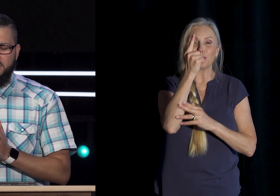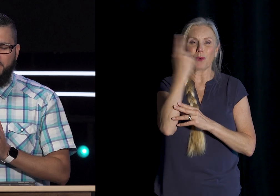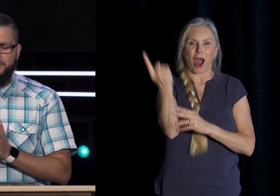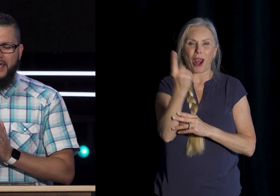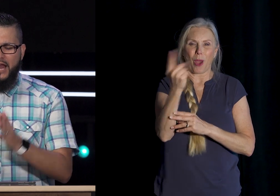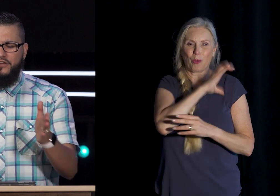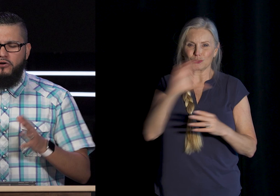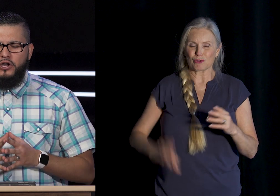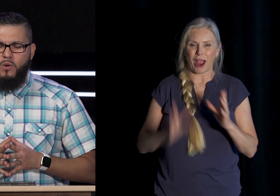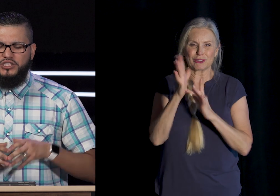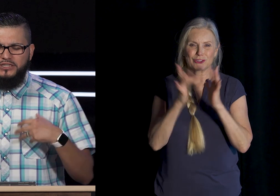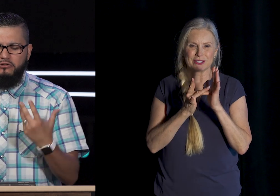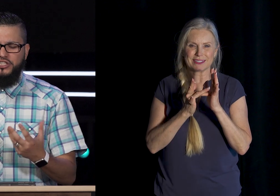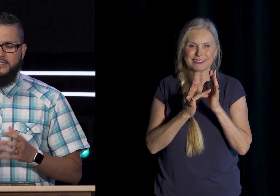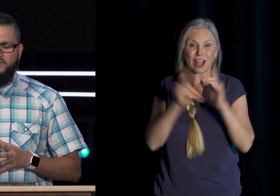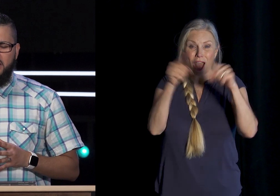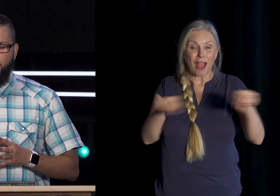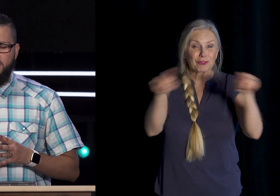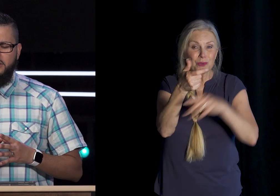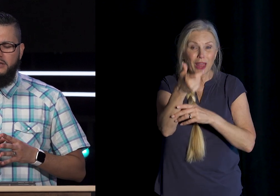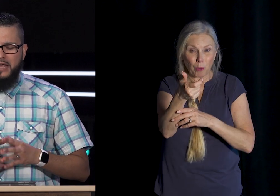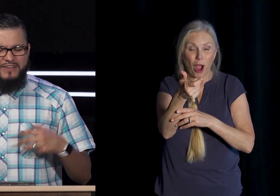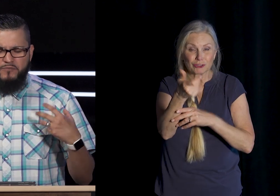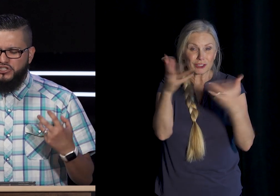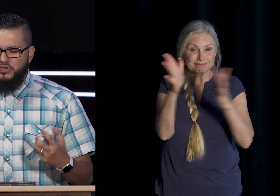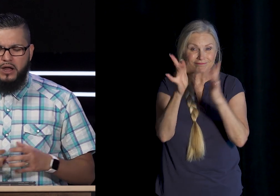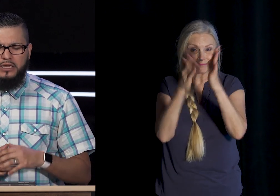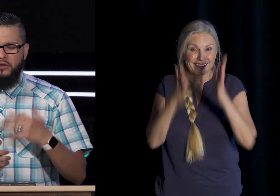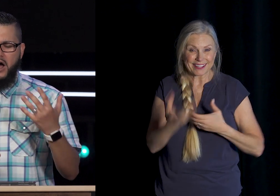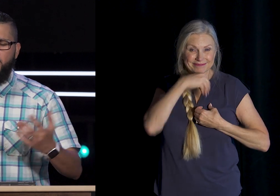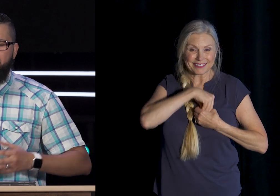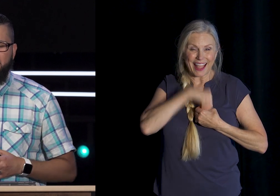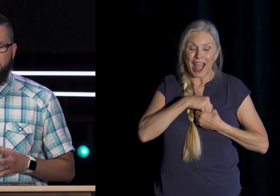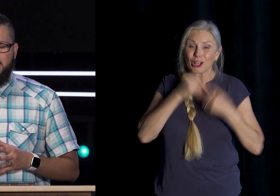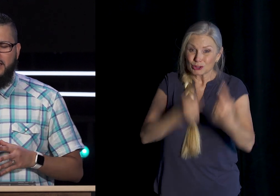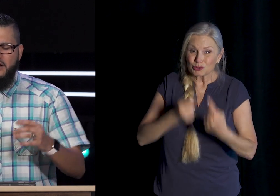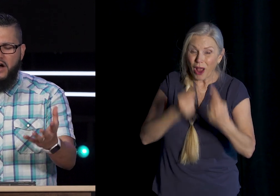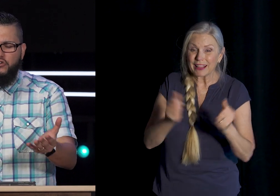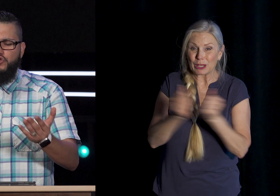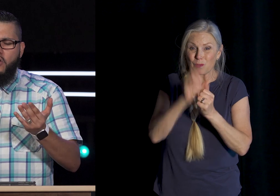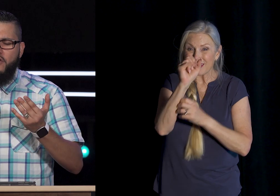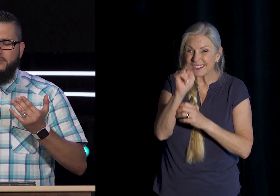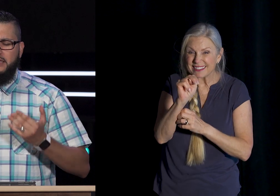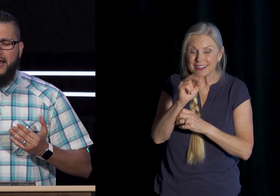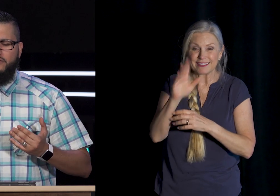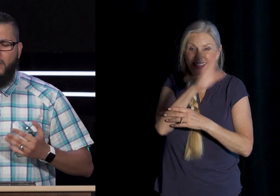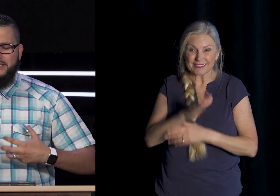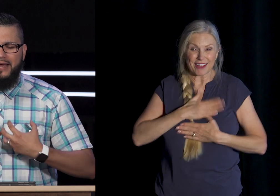And For Those That Are Watching That Are Jesus Followers And They Been Struggling With Unrepented Sin Father Draw Them To The Light Of Christ Let